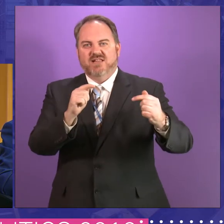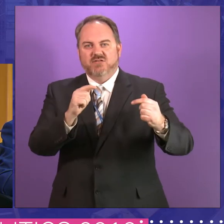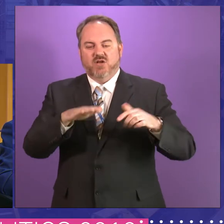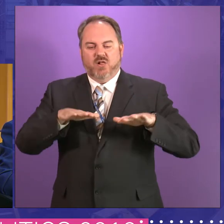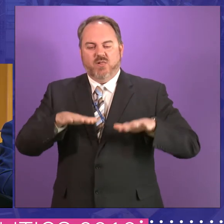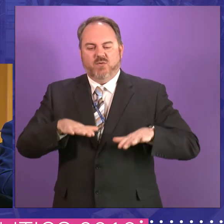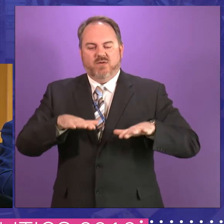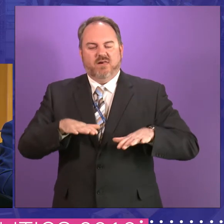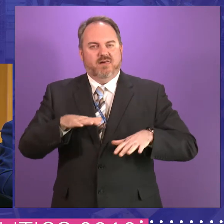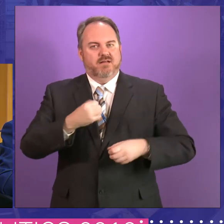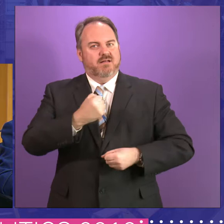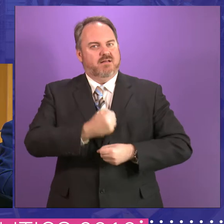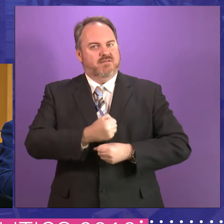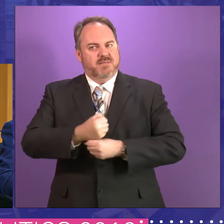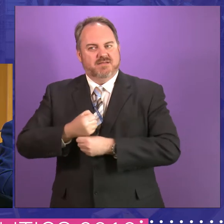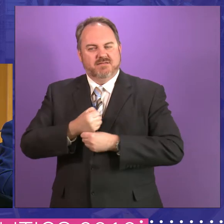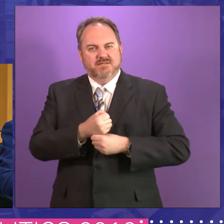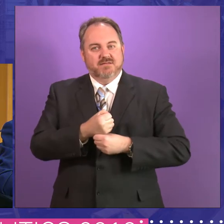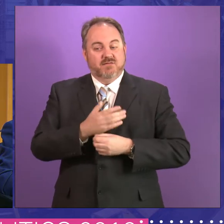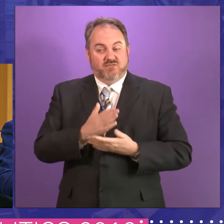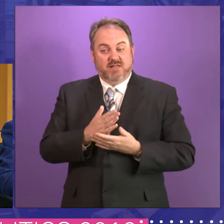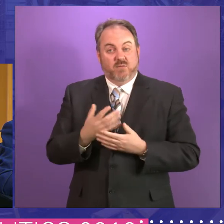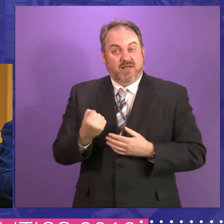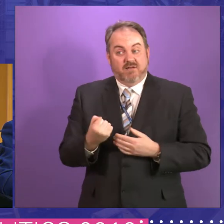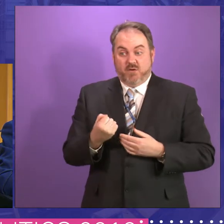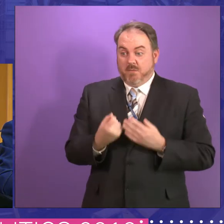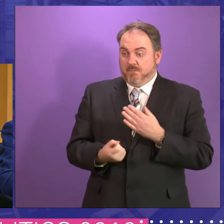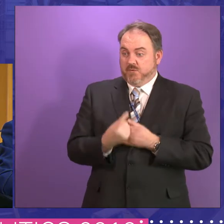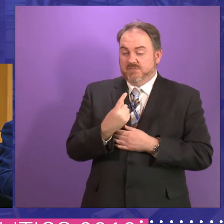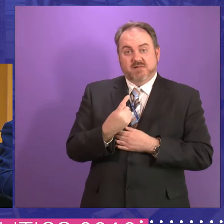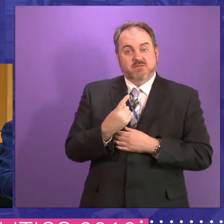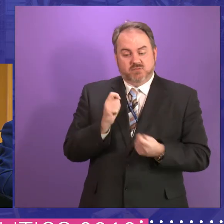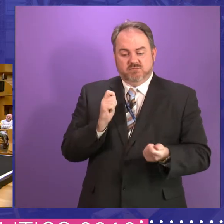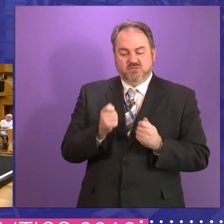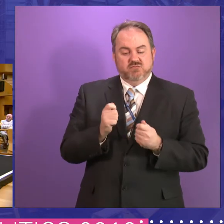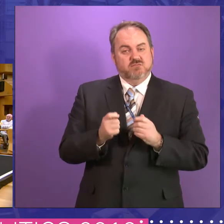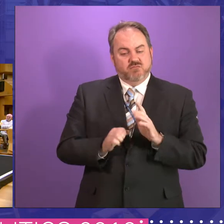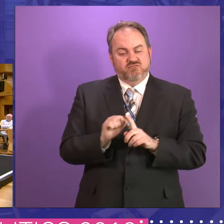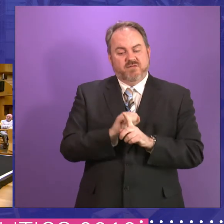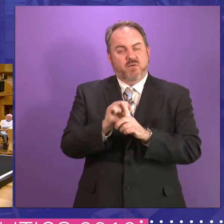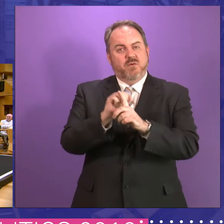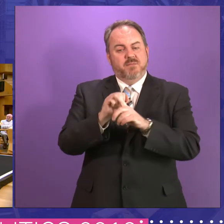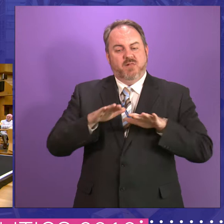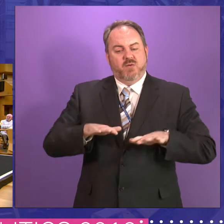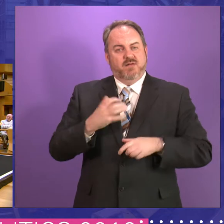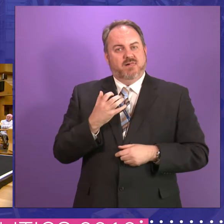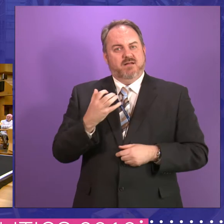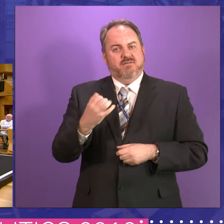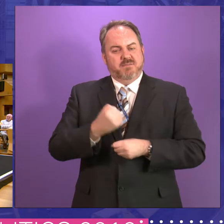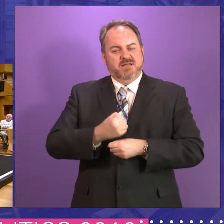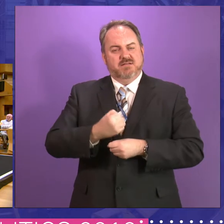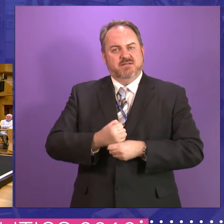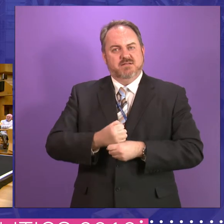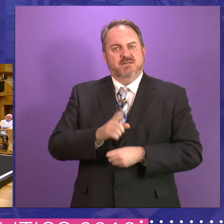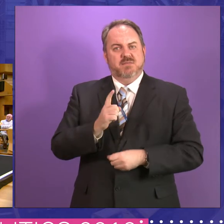that there have been opportunities for local government reform that every single government has walked away from. I